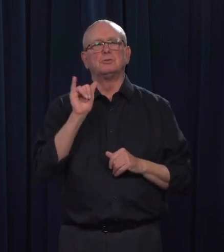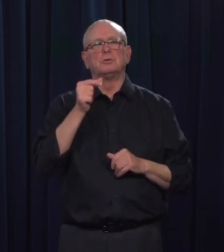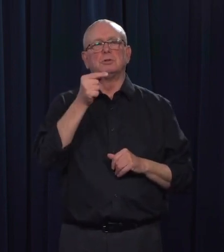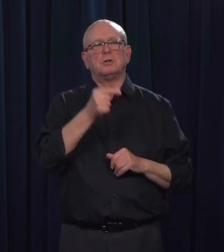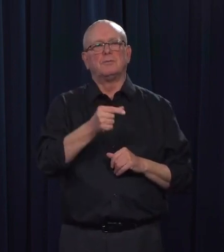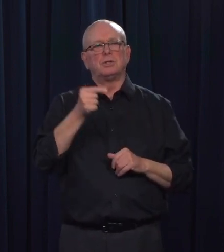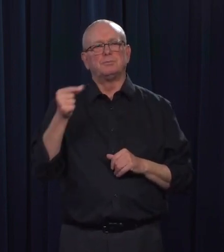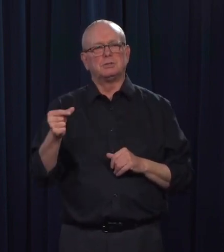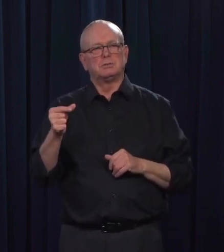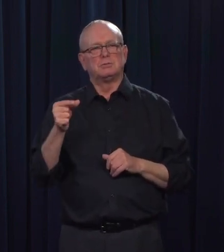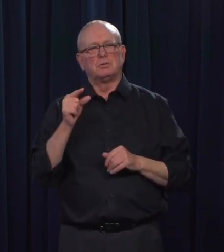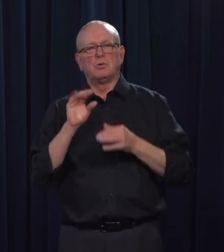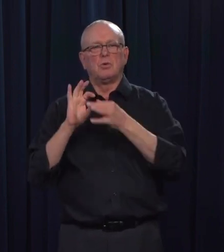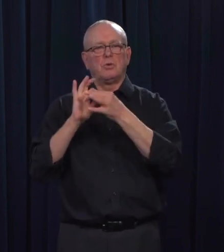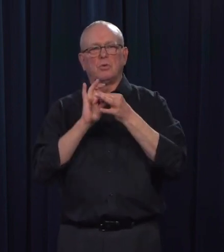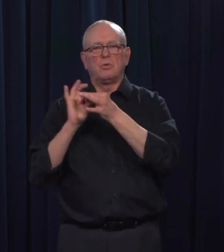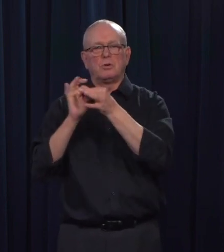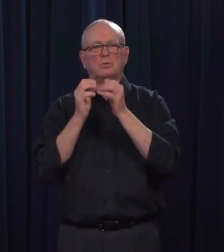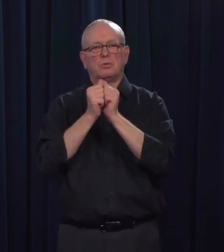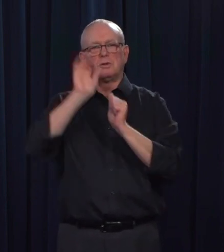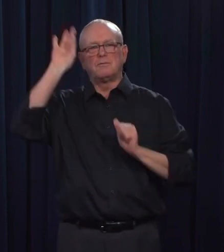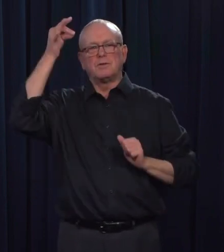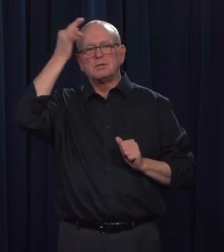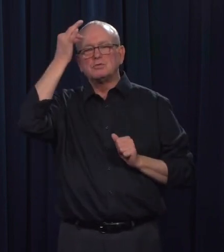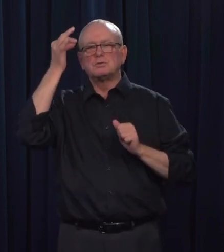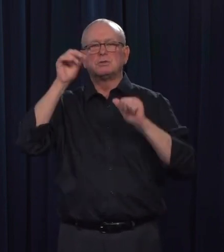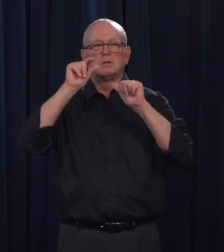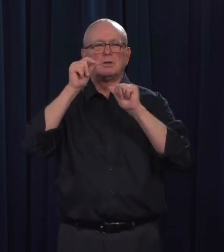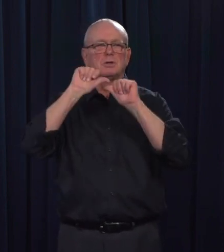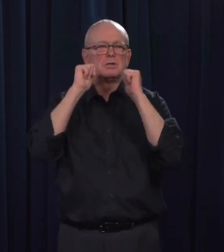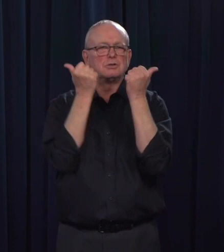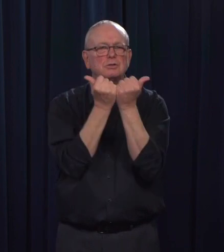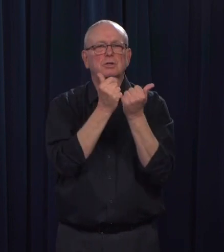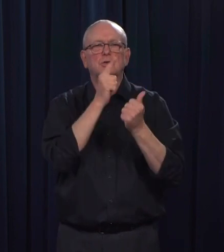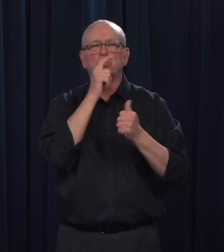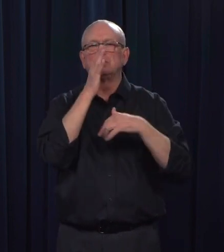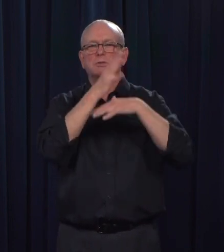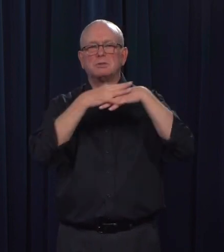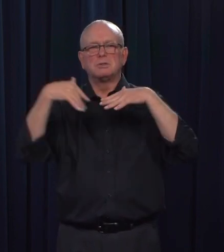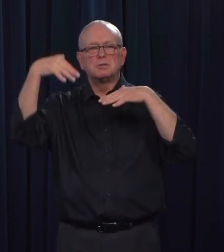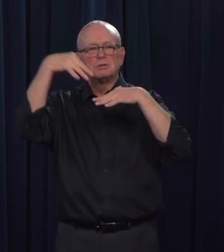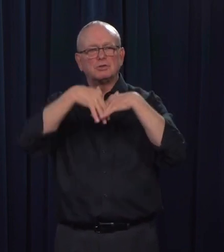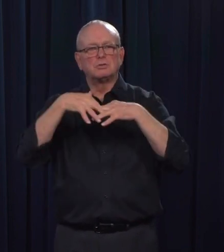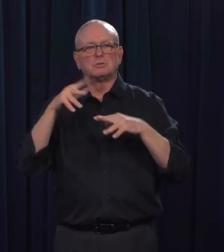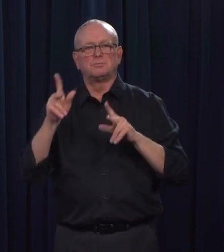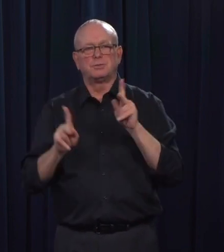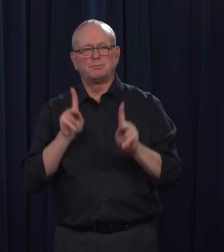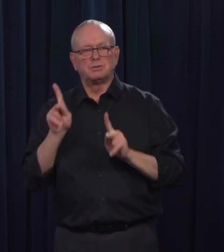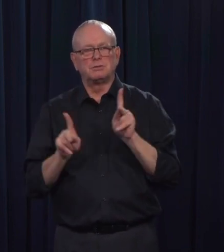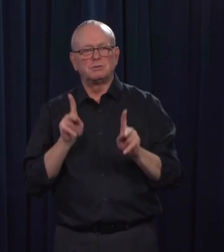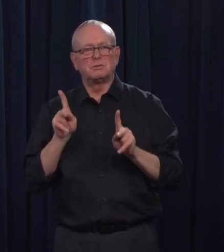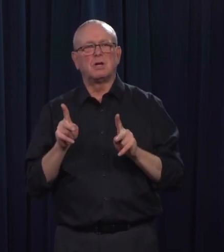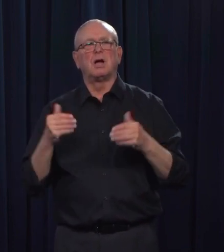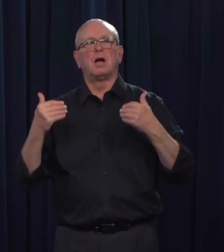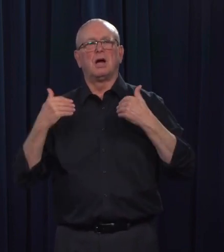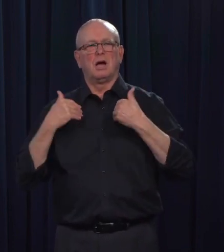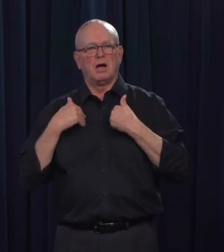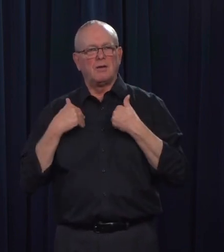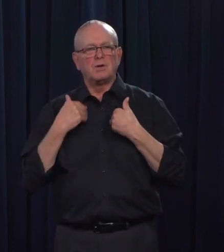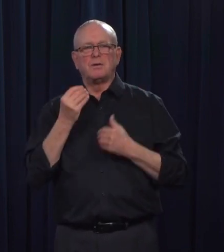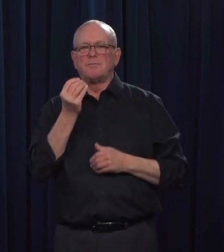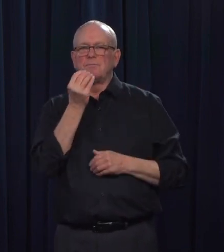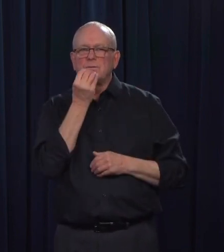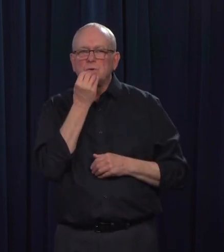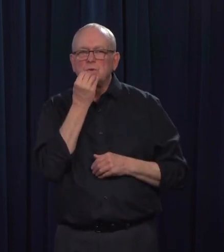opportunity for health and safety and not falling behind. And we are working with retailers on supply pressures for high